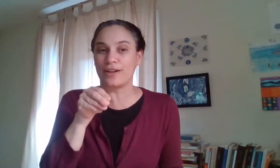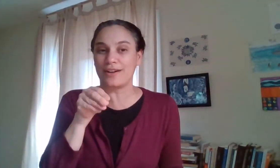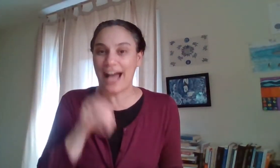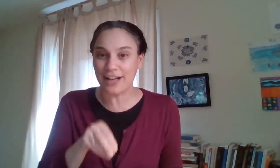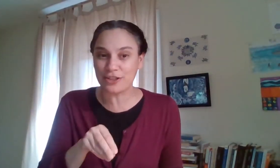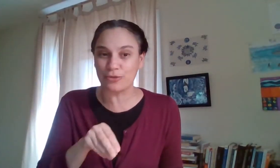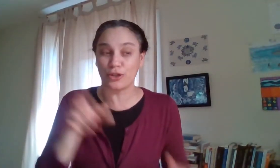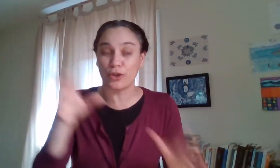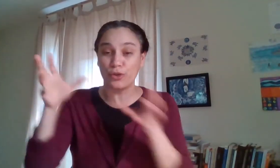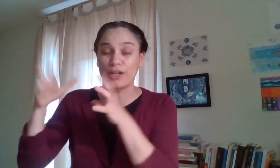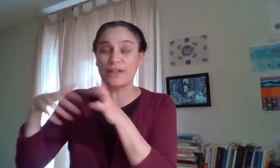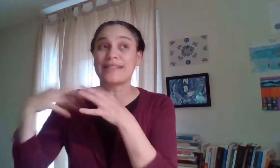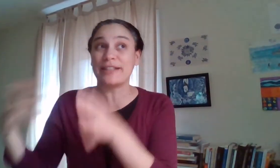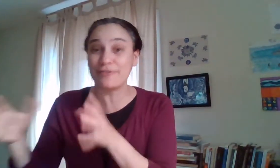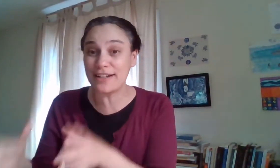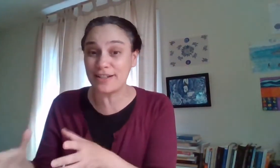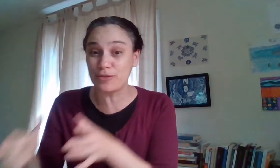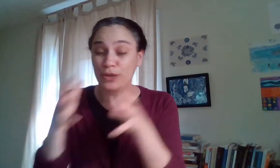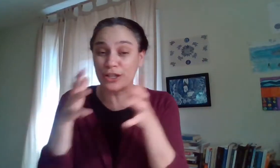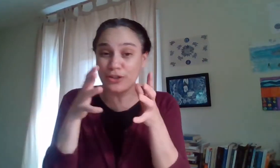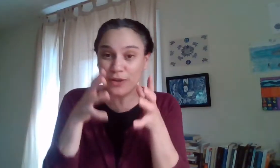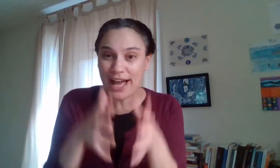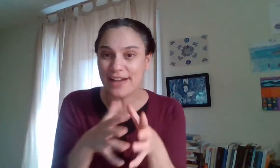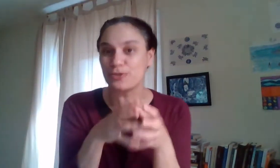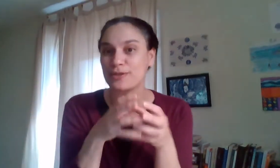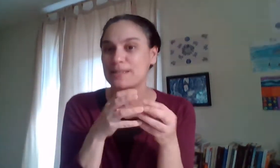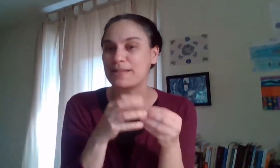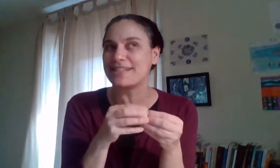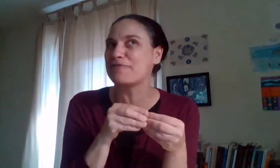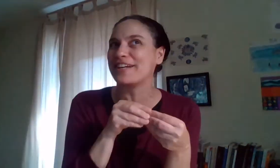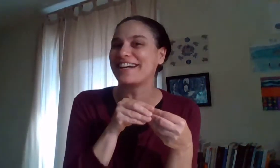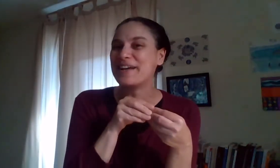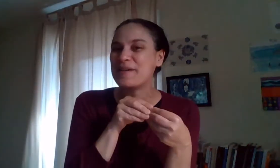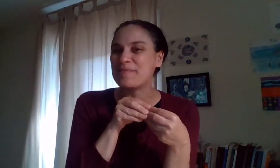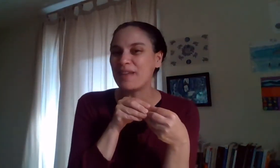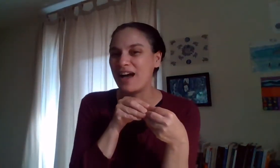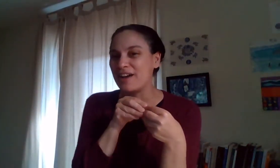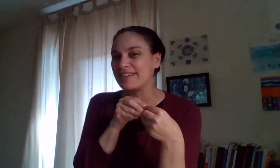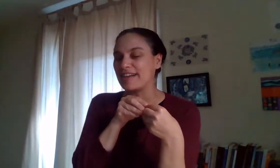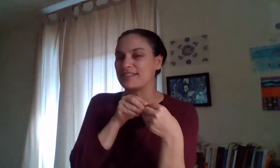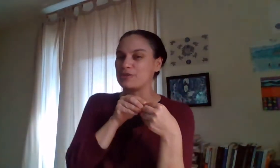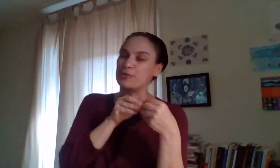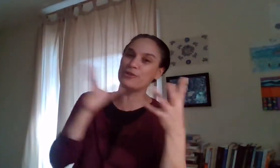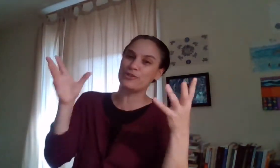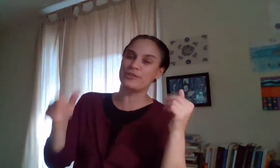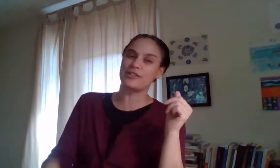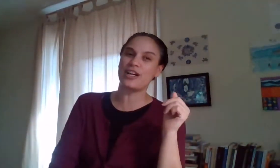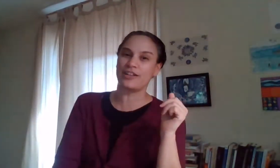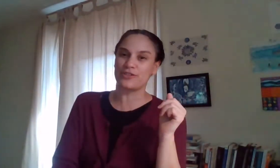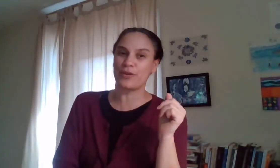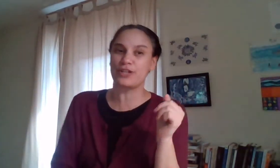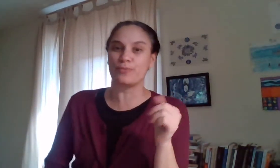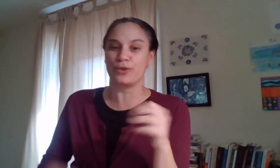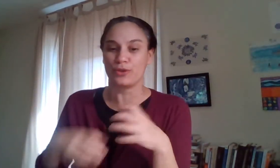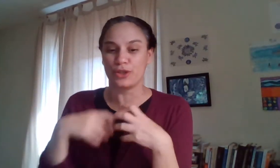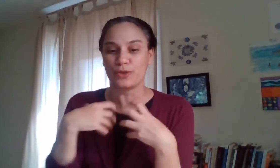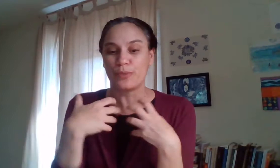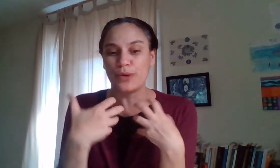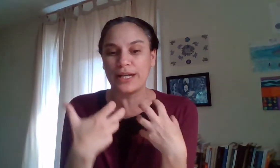actual you know you are invited to bring your actual specific uh text which we couldn't do in the challenge right you you're bringing